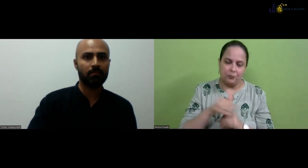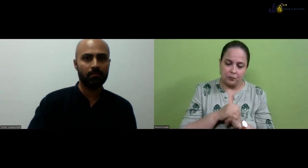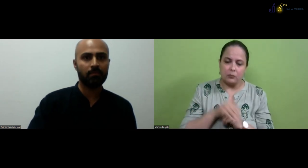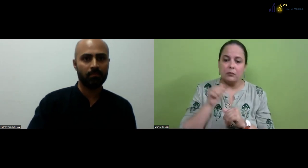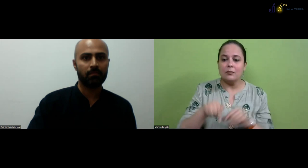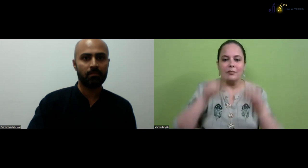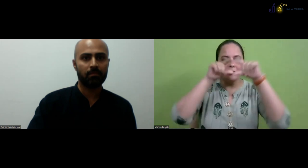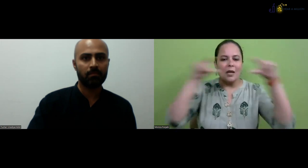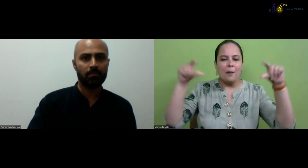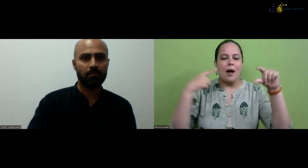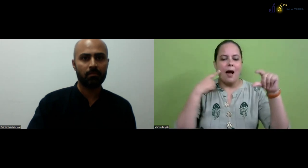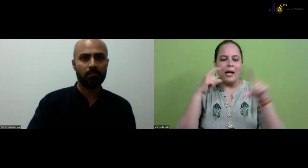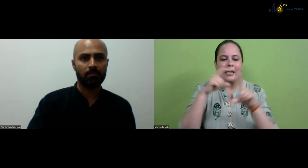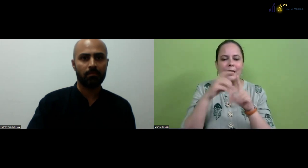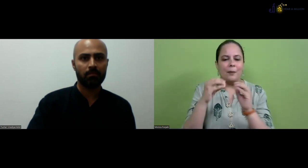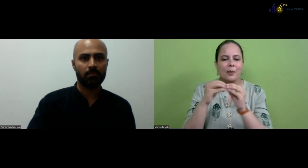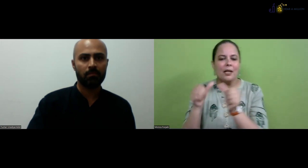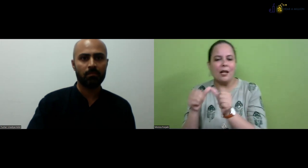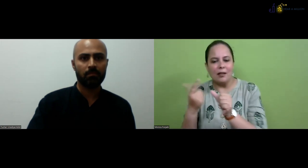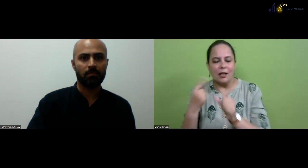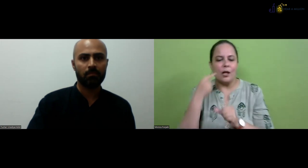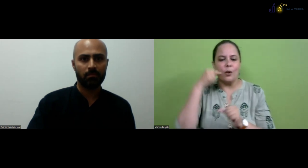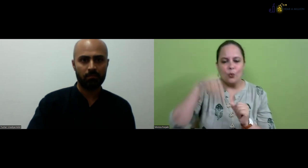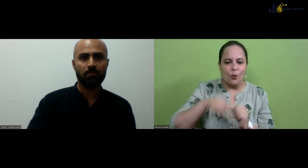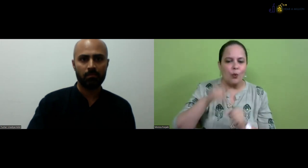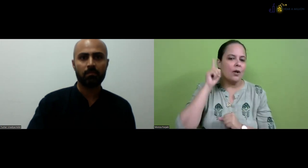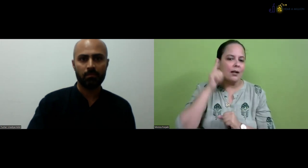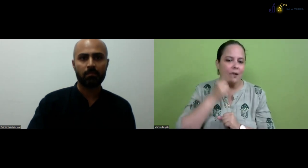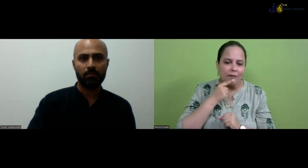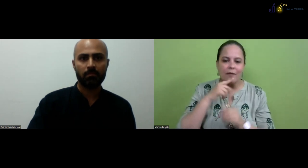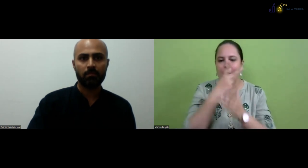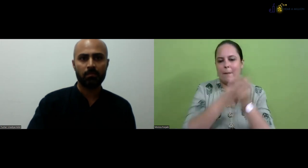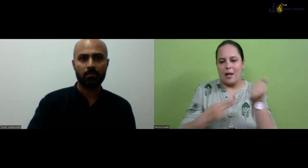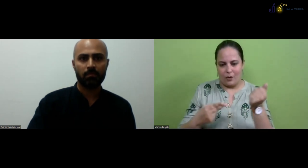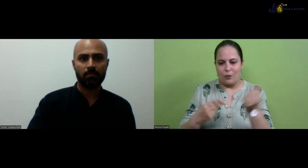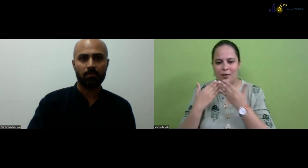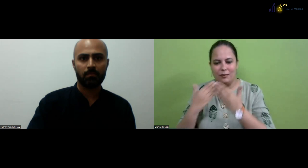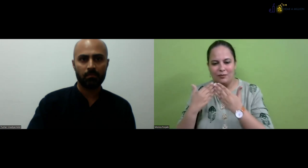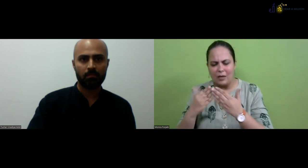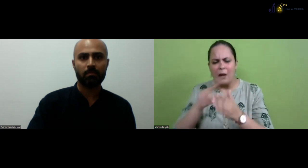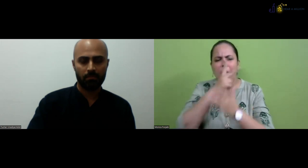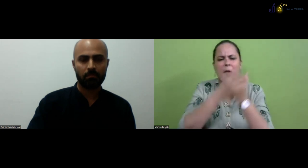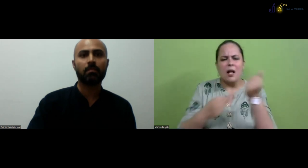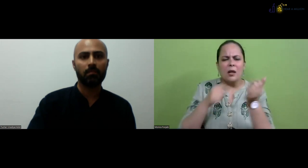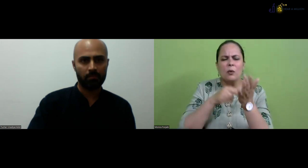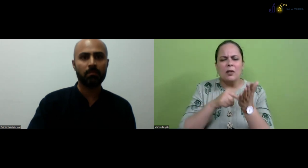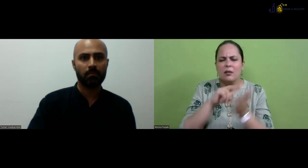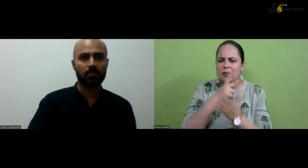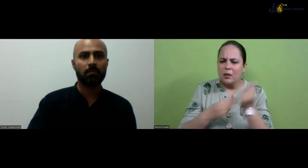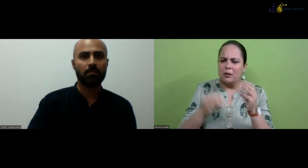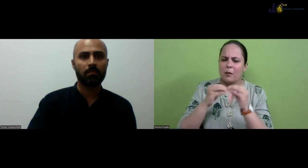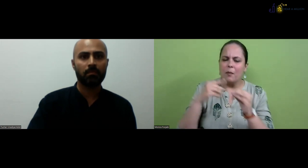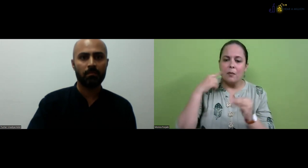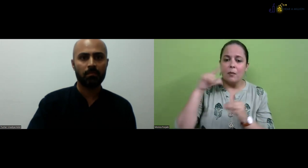deaf students. So signing is important for everyone. So IDBA, name of it is Indoor Deaf